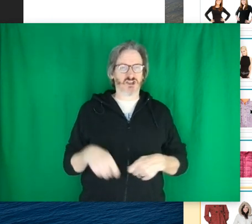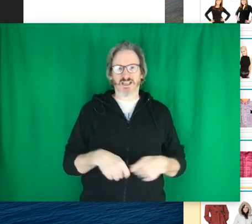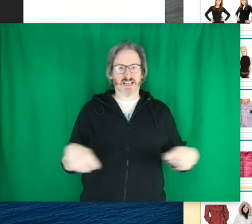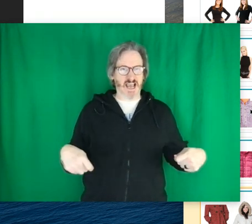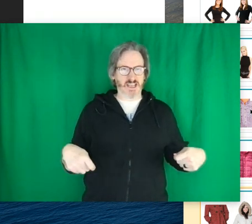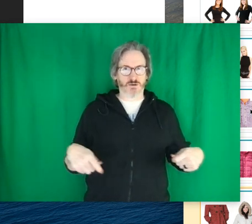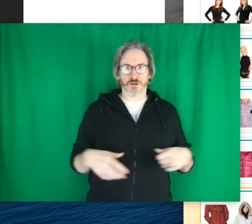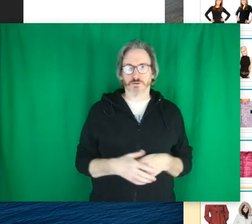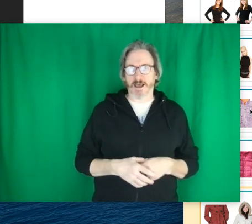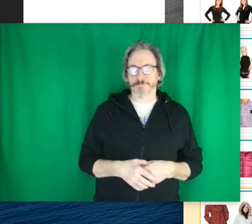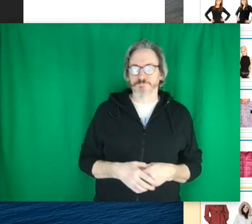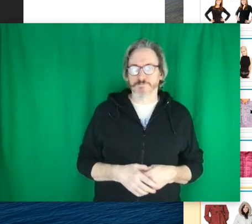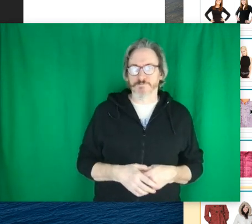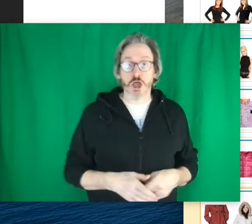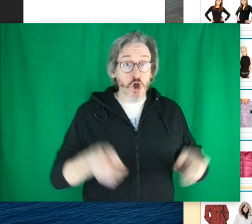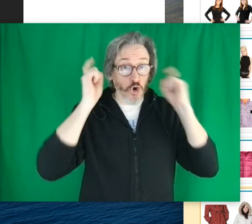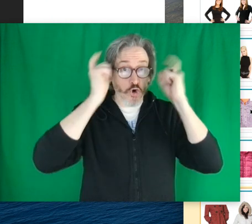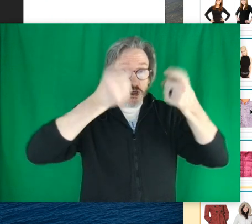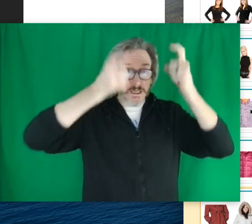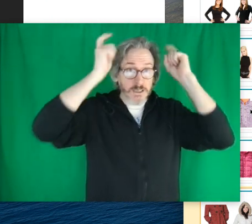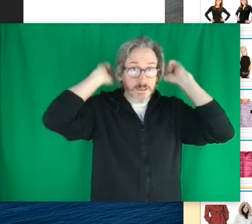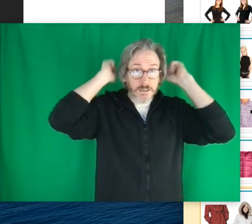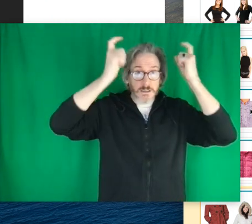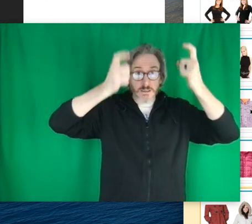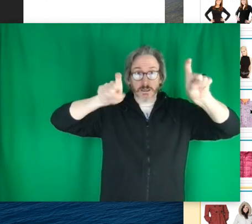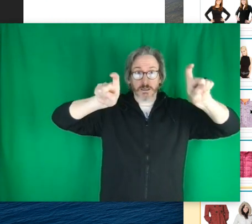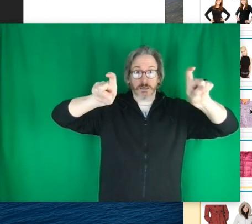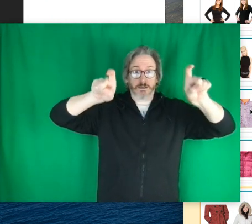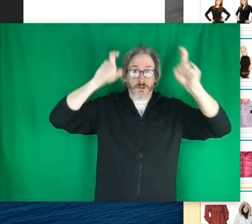If it's just a tie, you can do that. Hood.